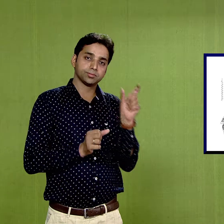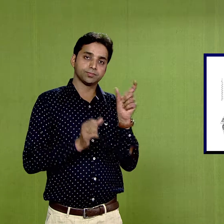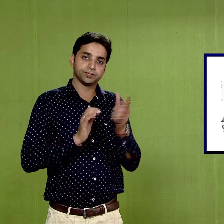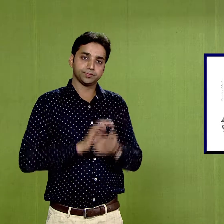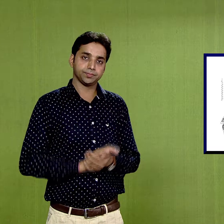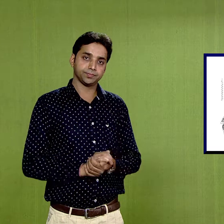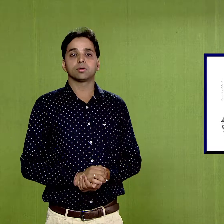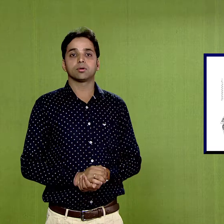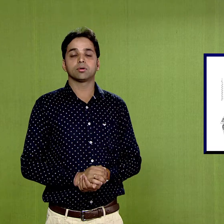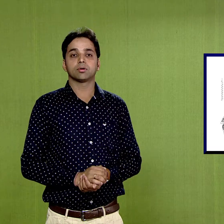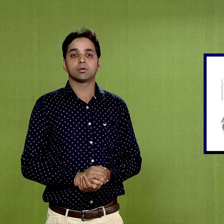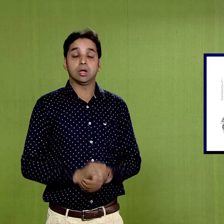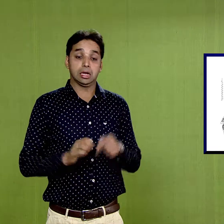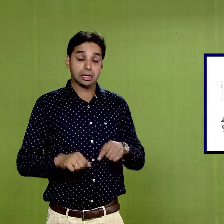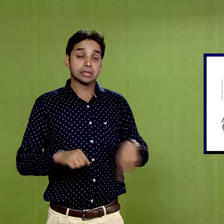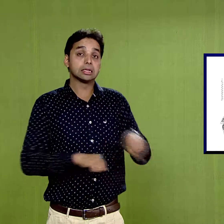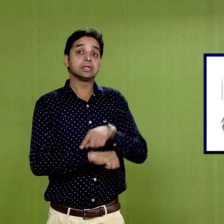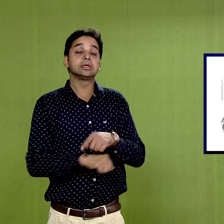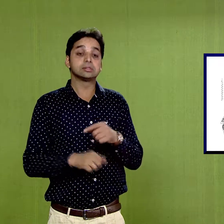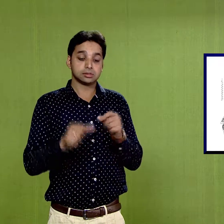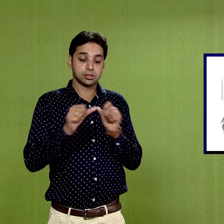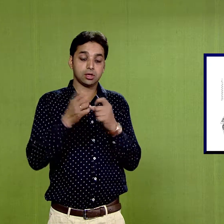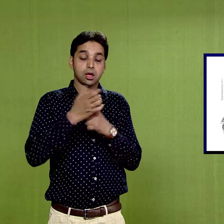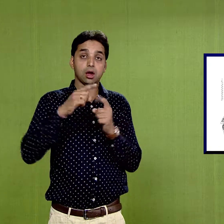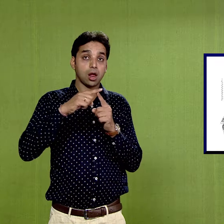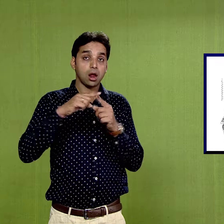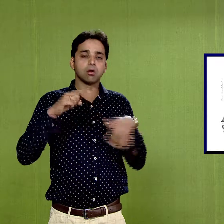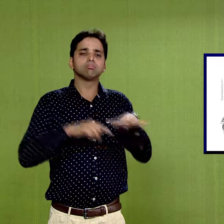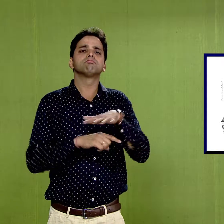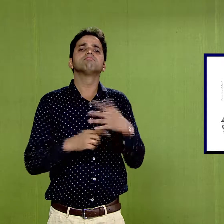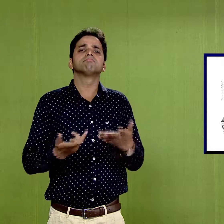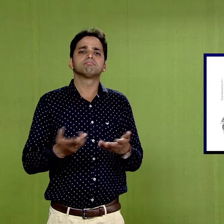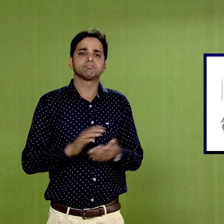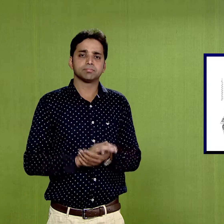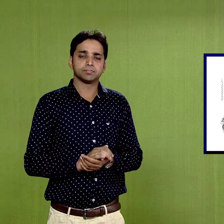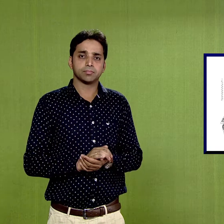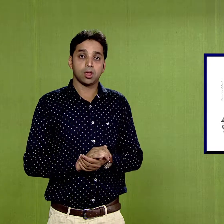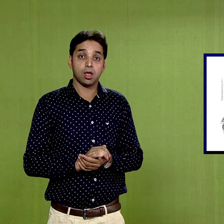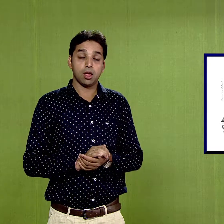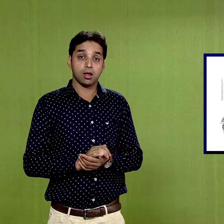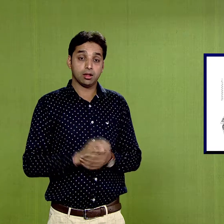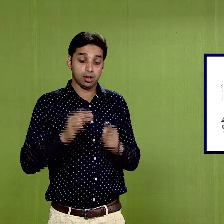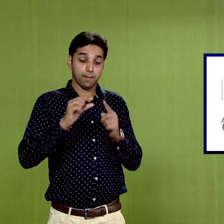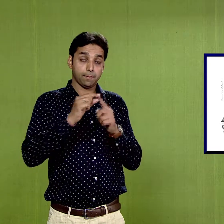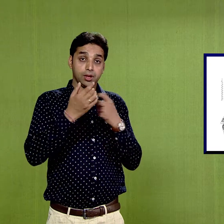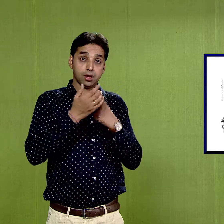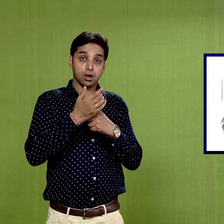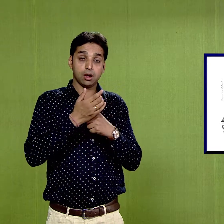In these arts, however, the principal colors used were